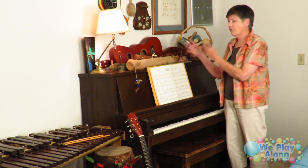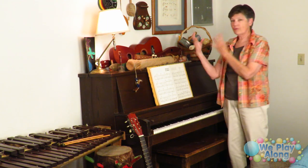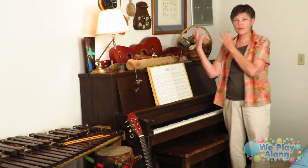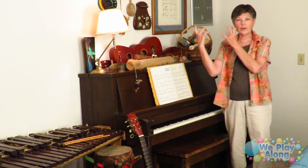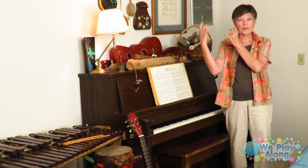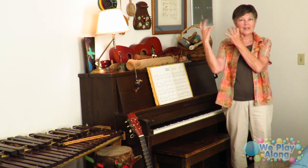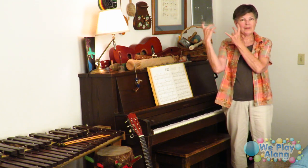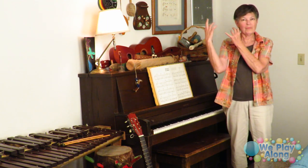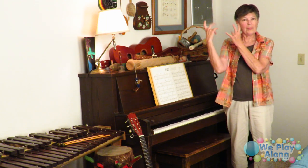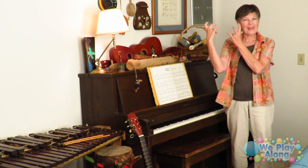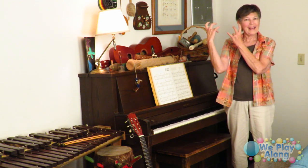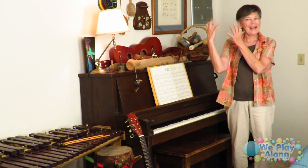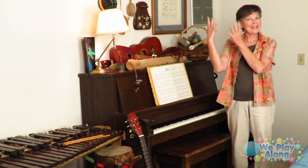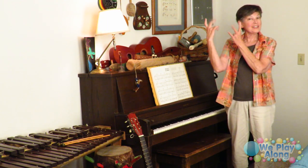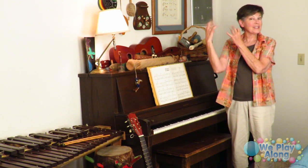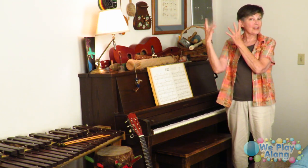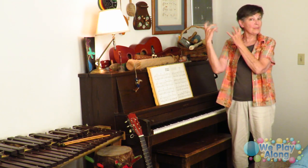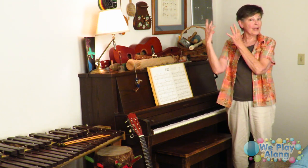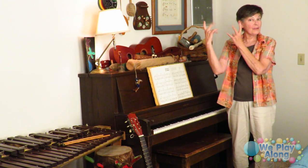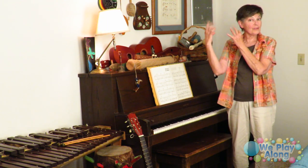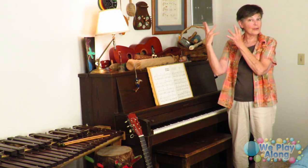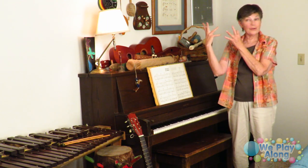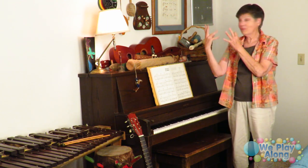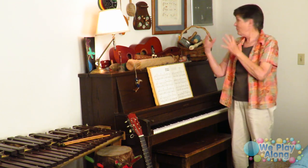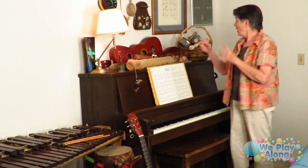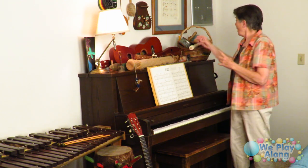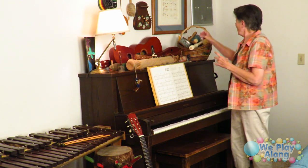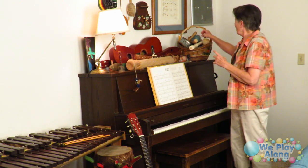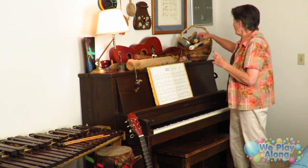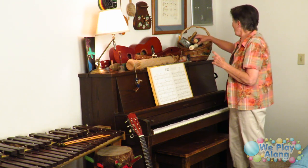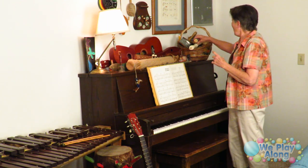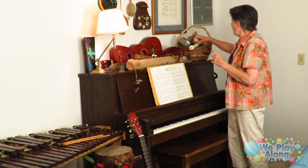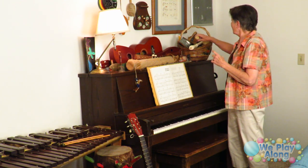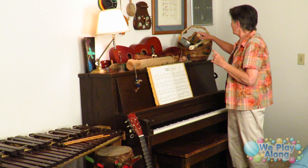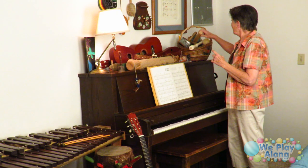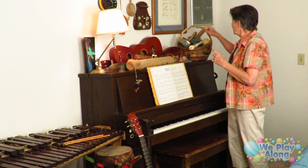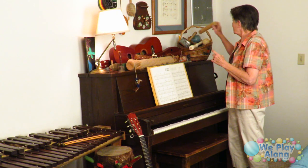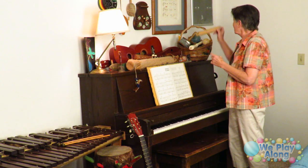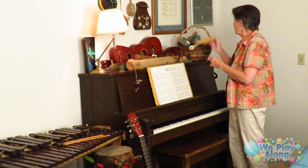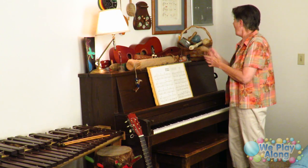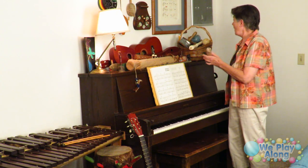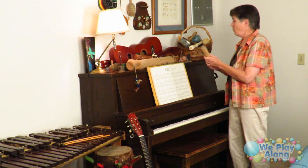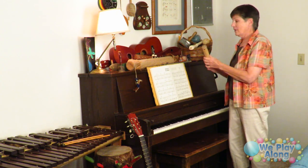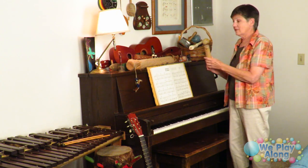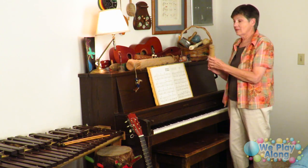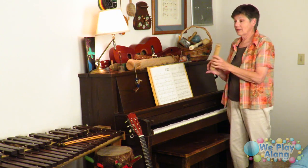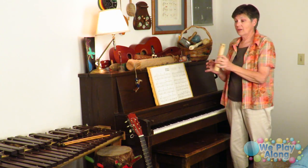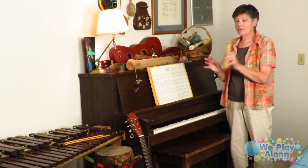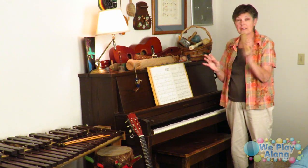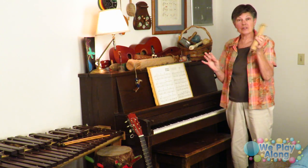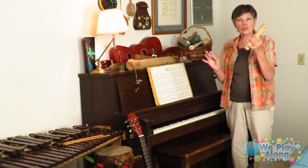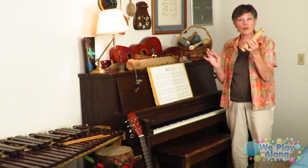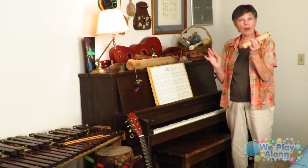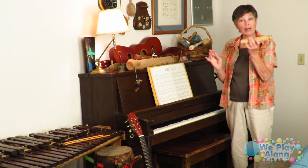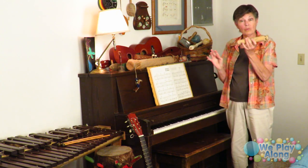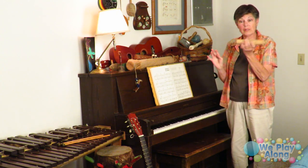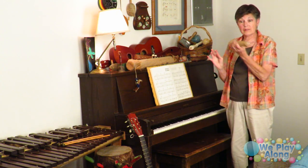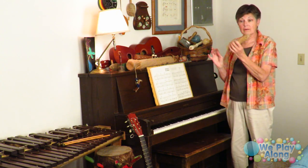for a flute just like you're playing a flute we have a lot of whistles in here this is a train whistle